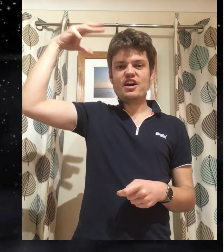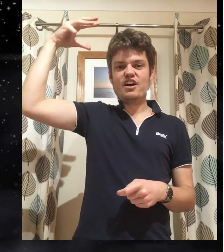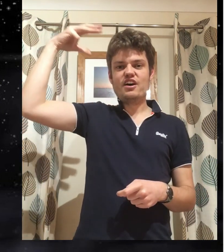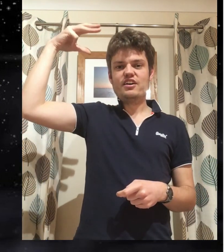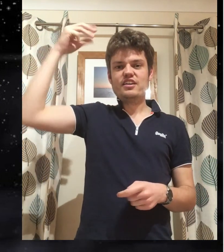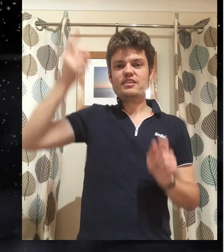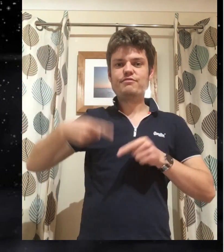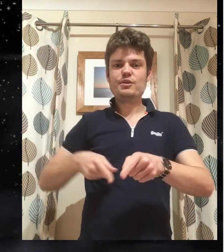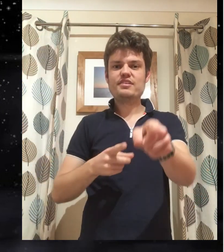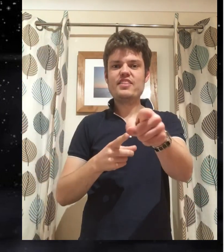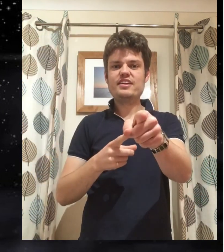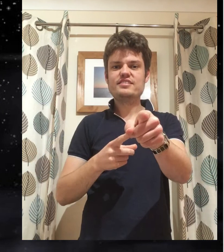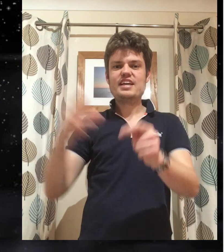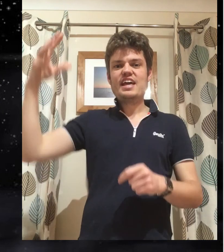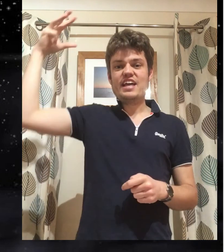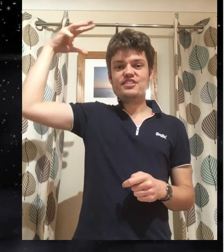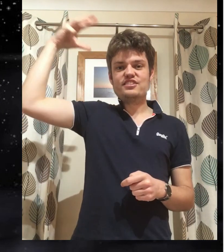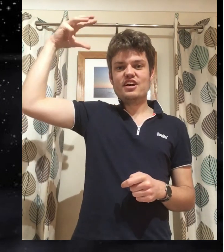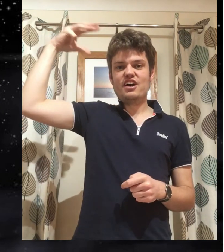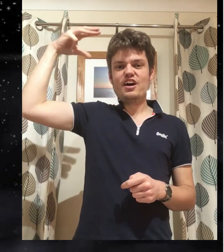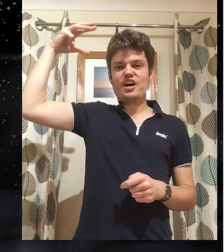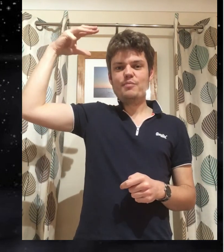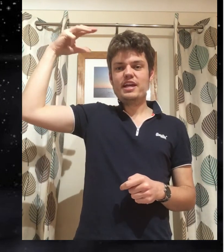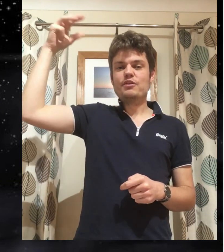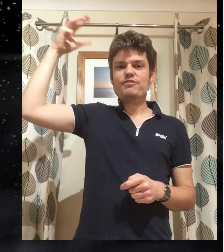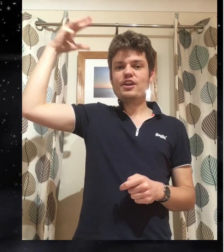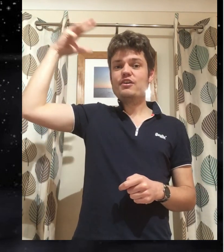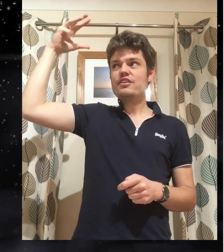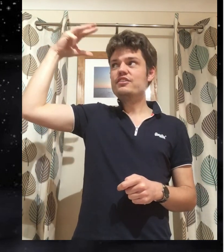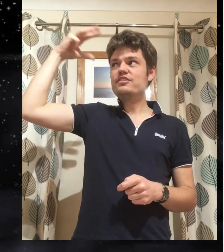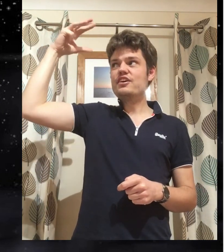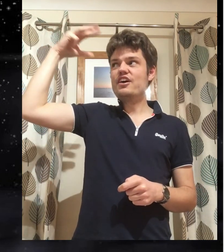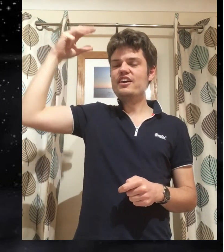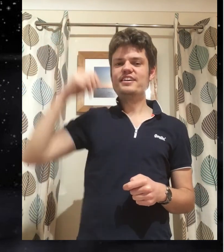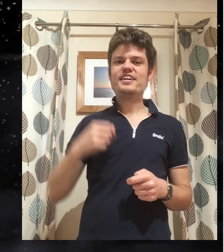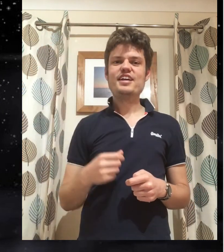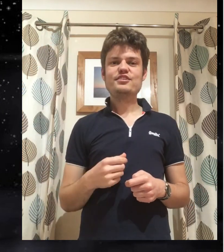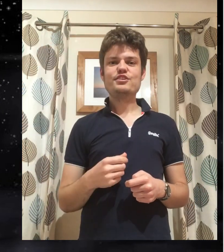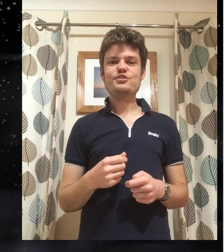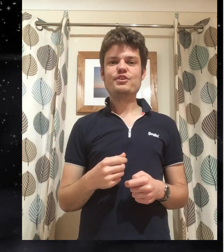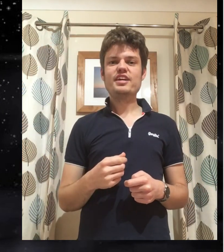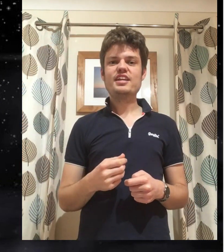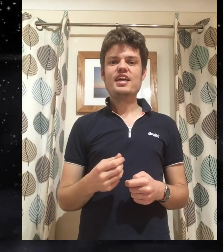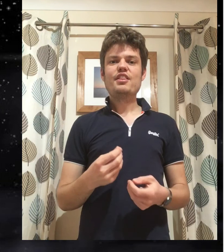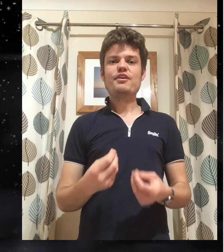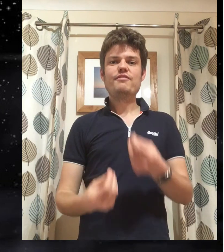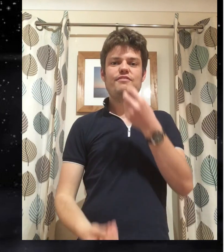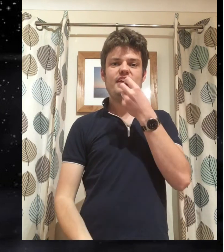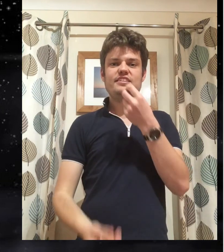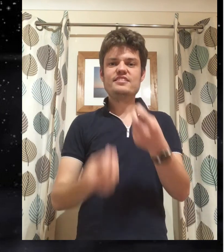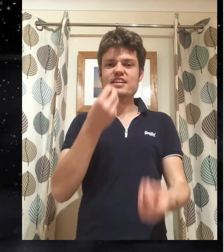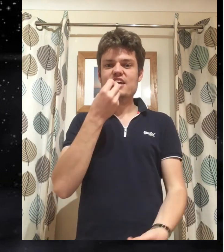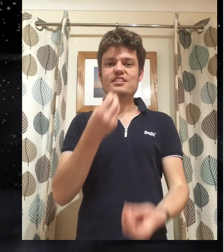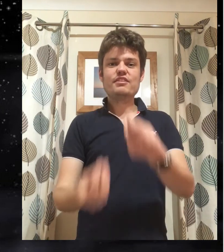star so followers like this and star up here will follow star to join the